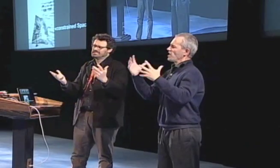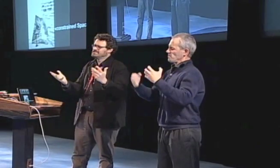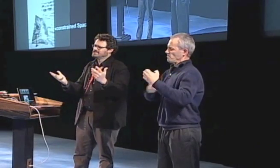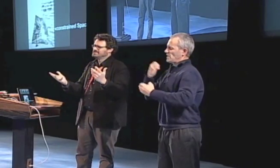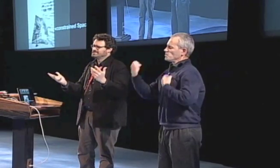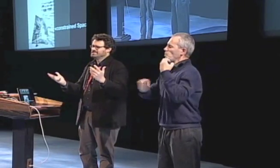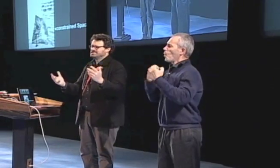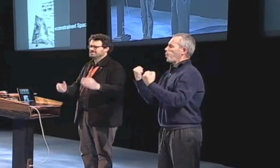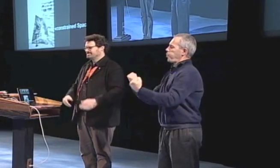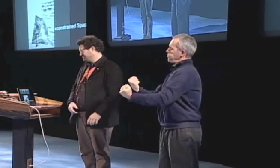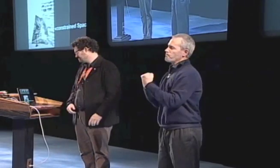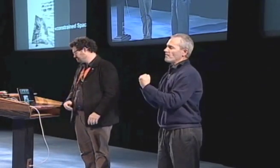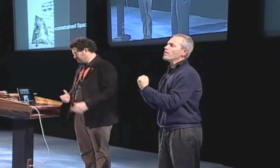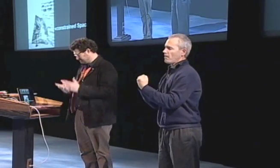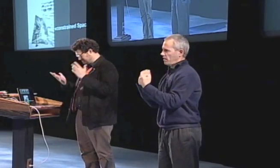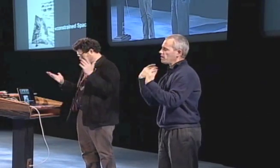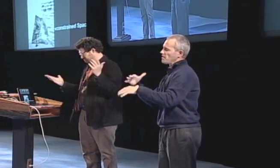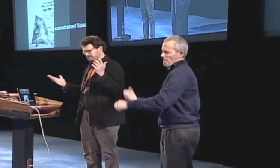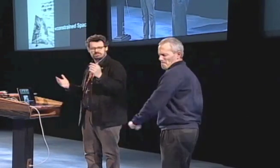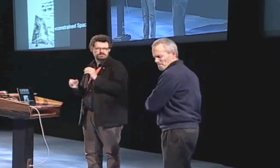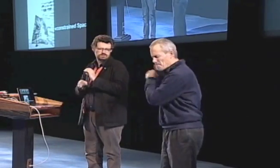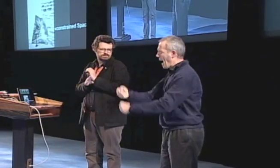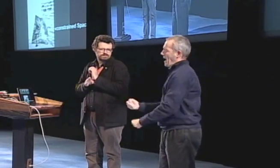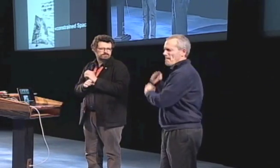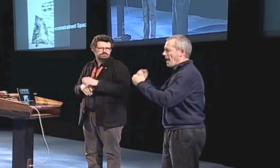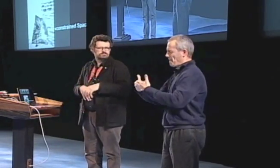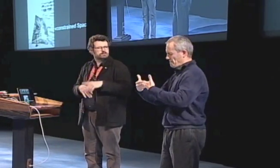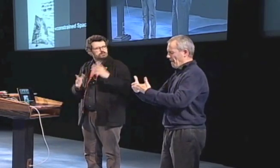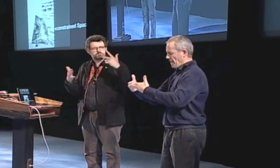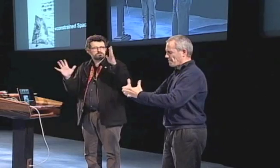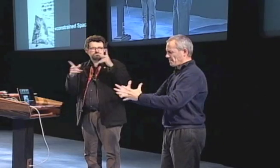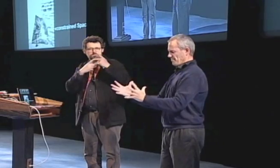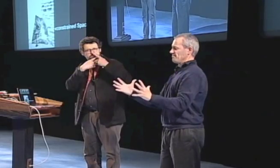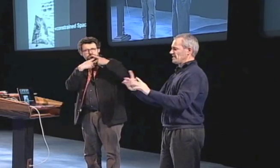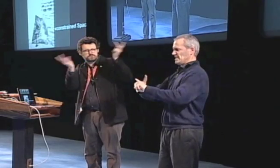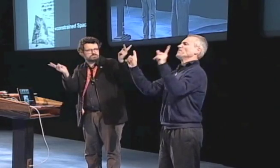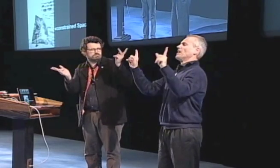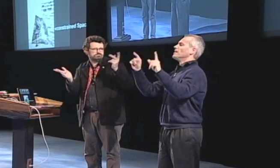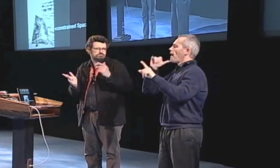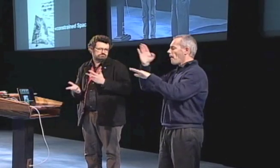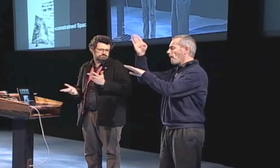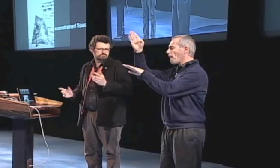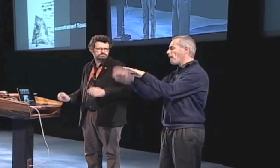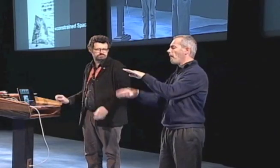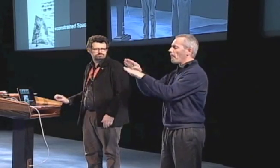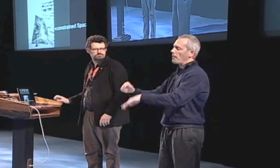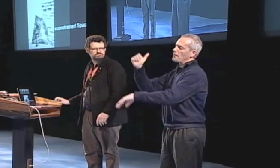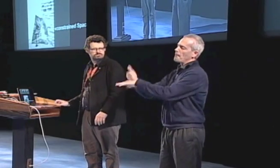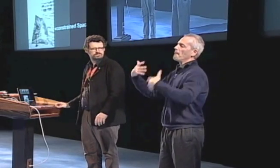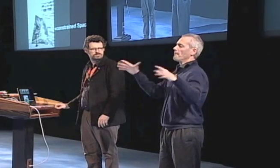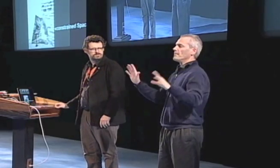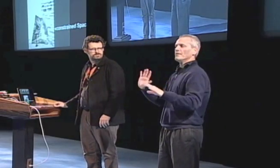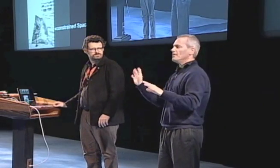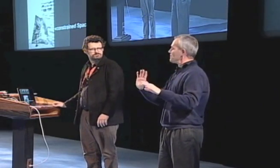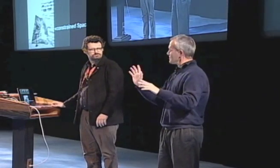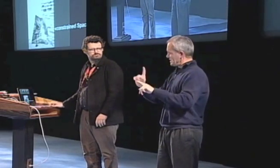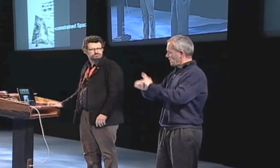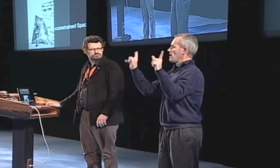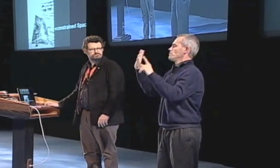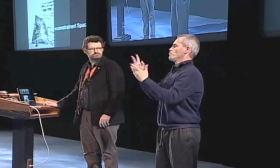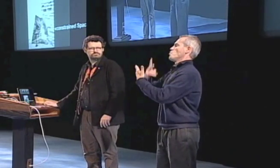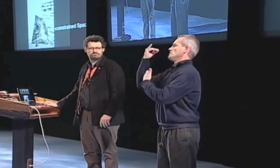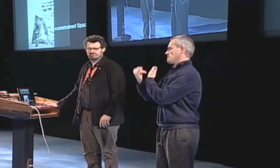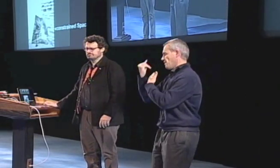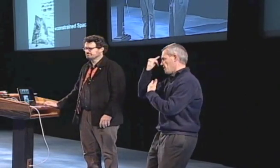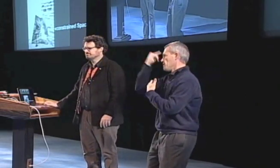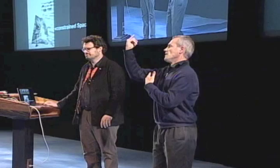the hammering process. It was a very emotional, very powerful process for me to beat and create this metal to make it look as though I